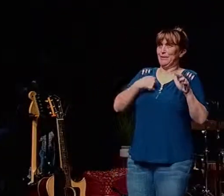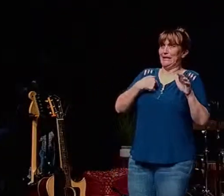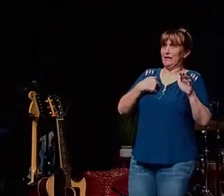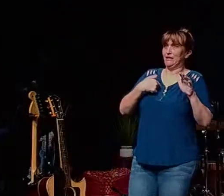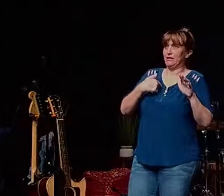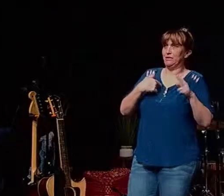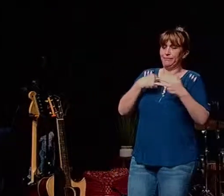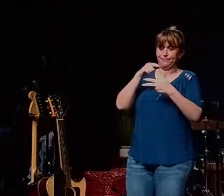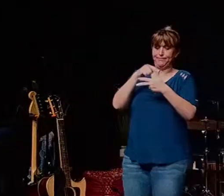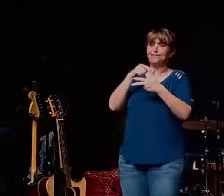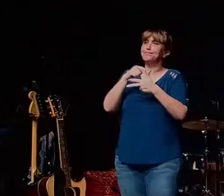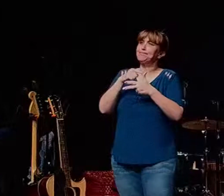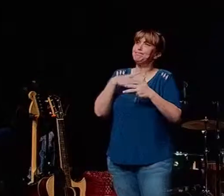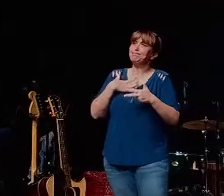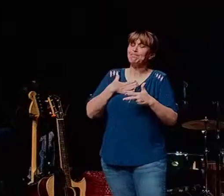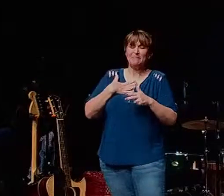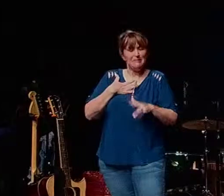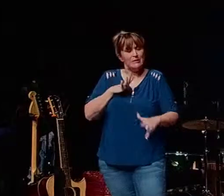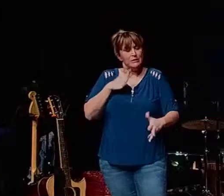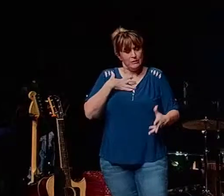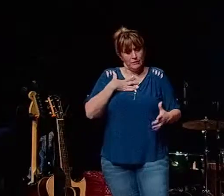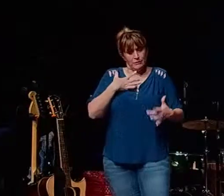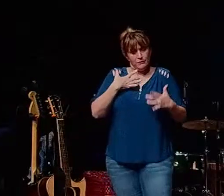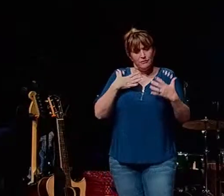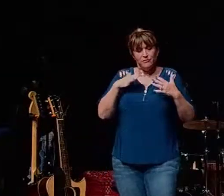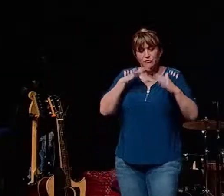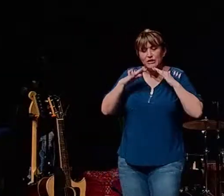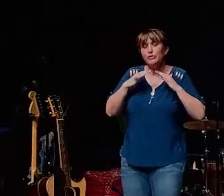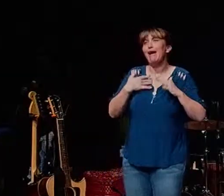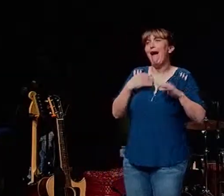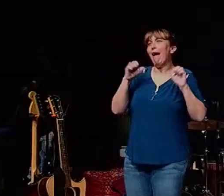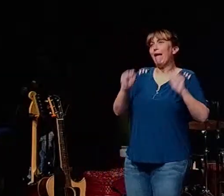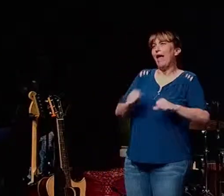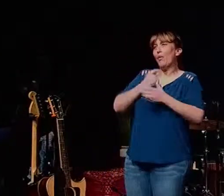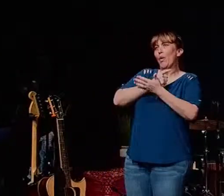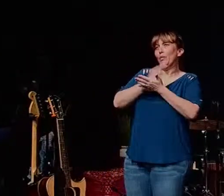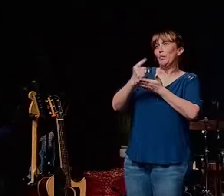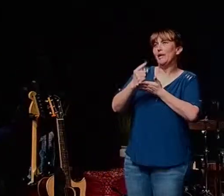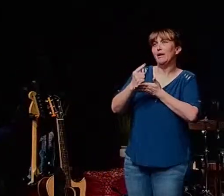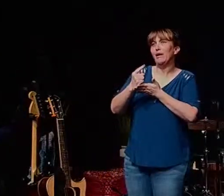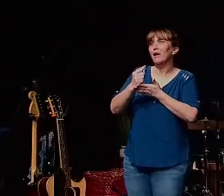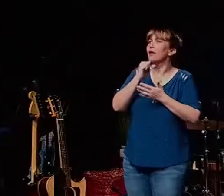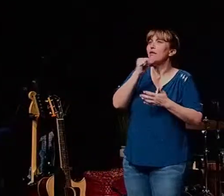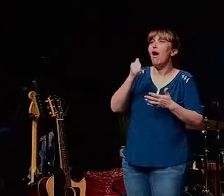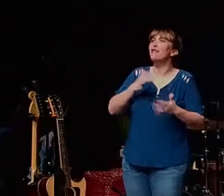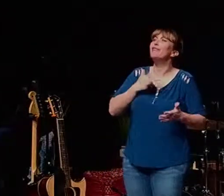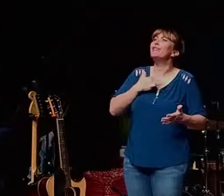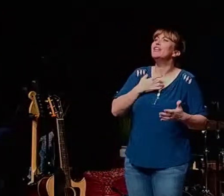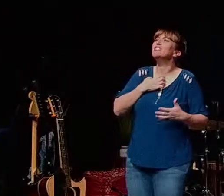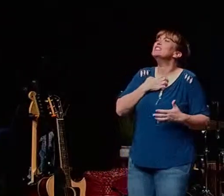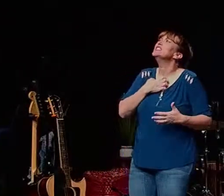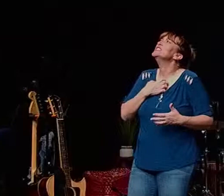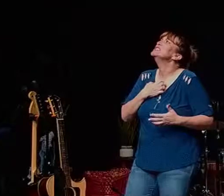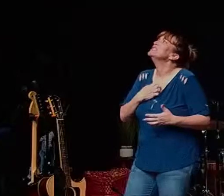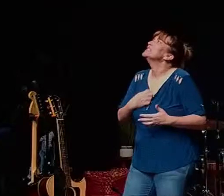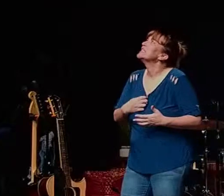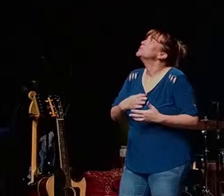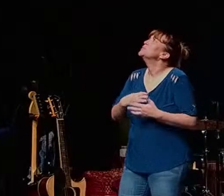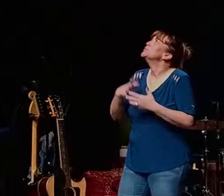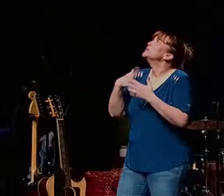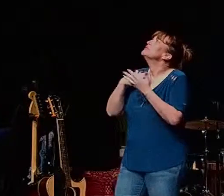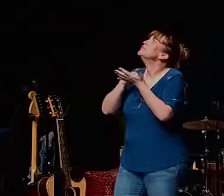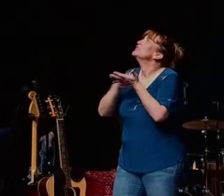it's maddening that i can go for a whole week sometimes and don't feel that desperate longing for god's guidance and forgiveness